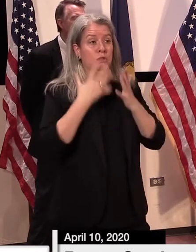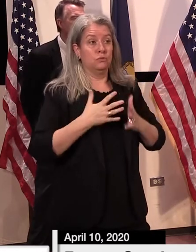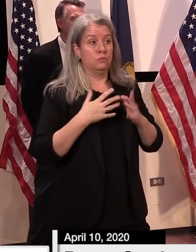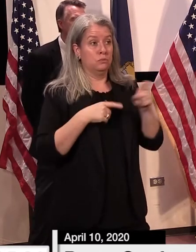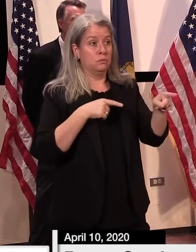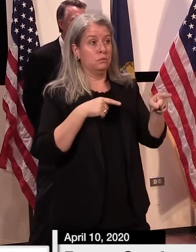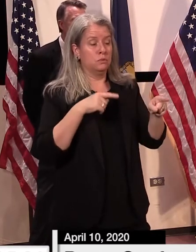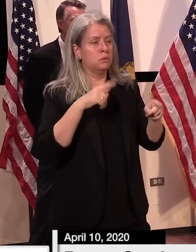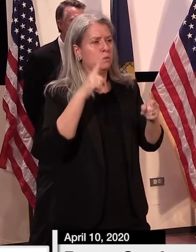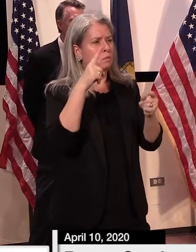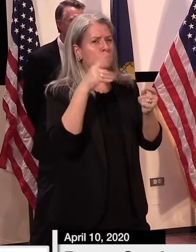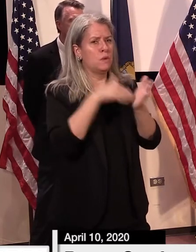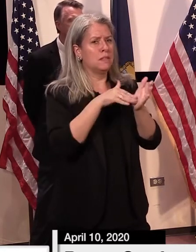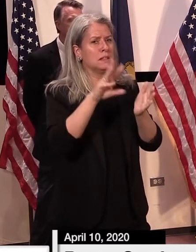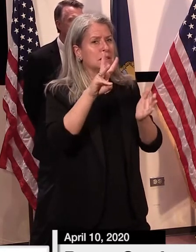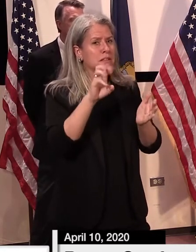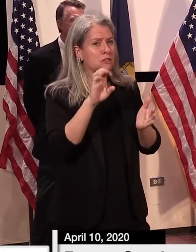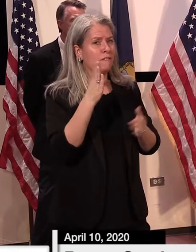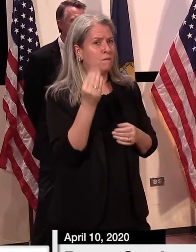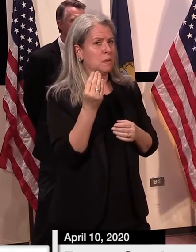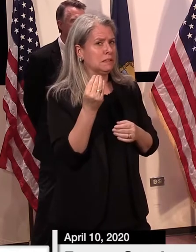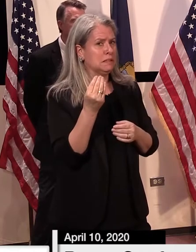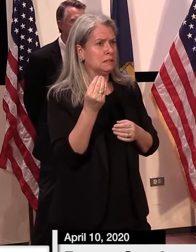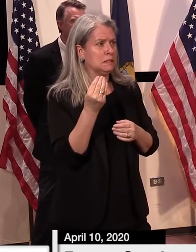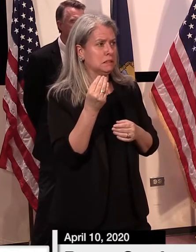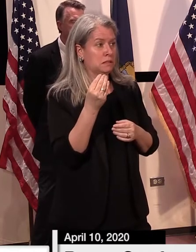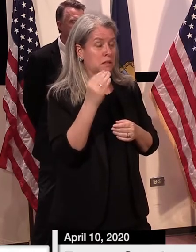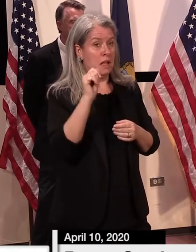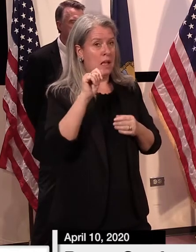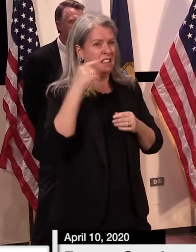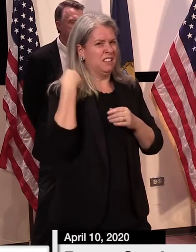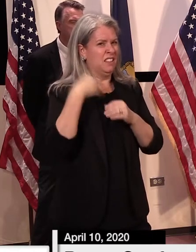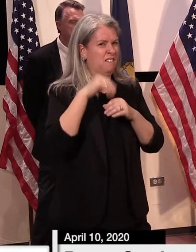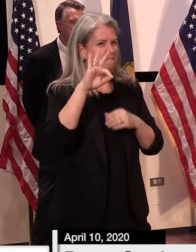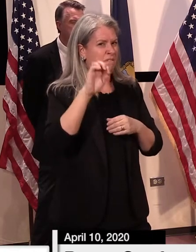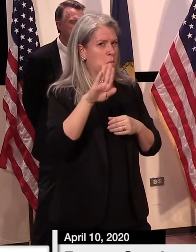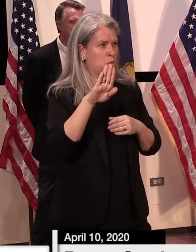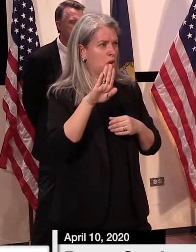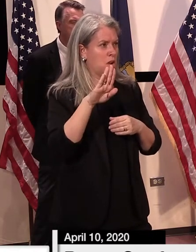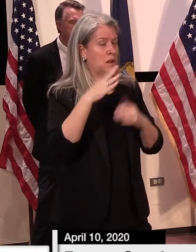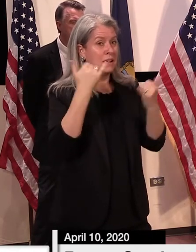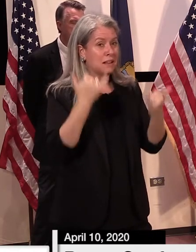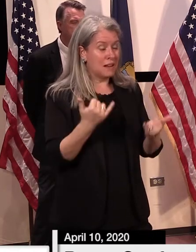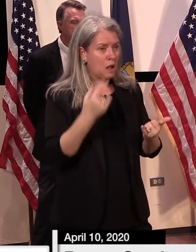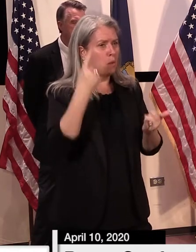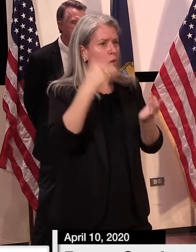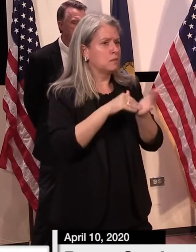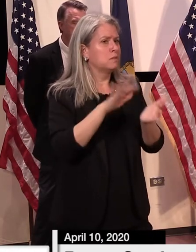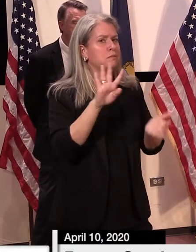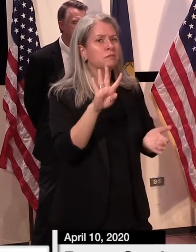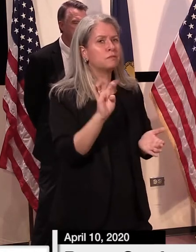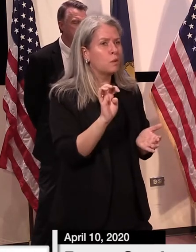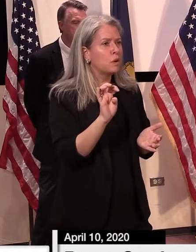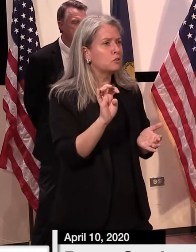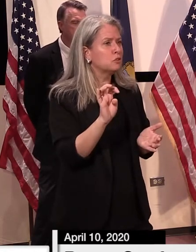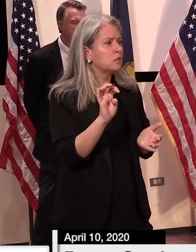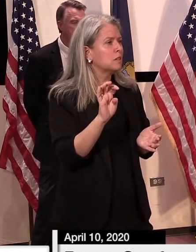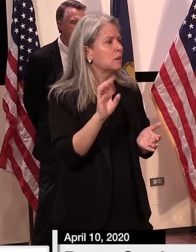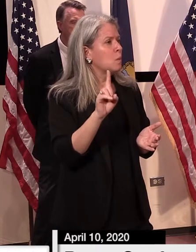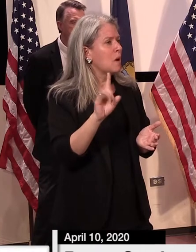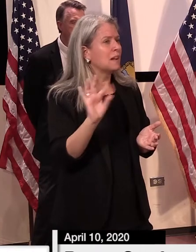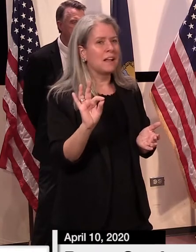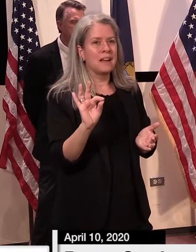was 1,614 in February. It is now 1,419